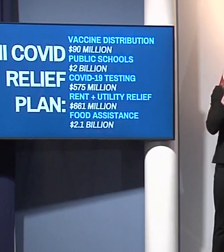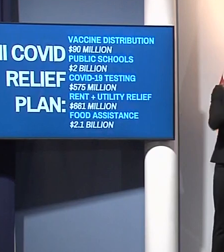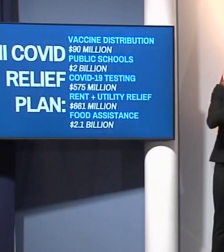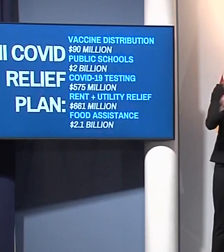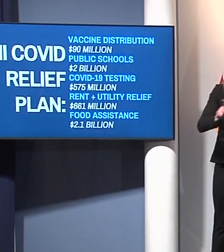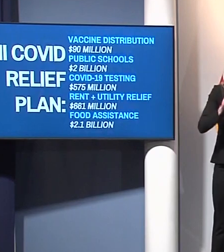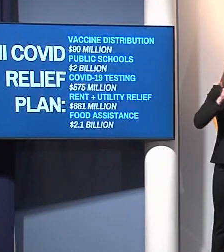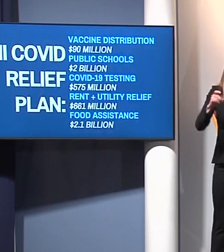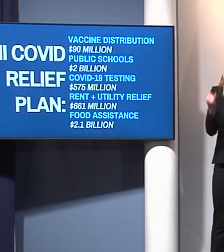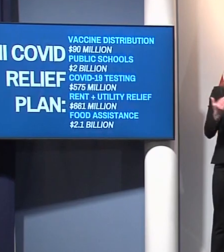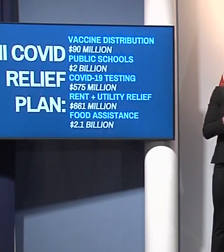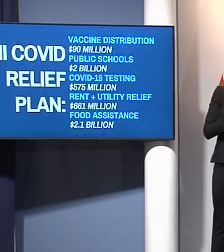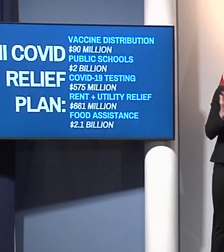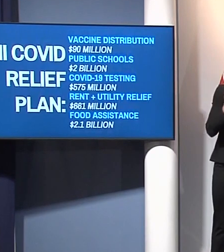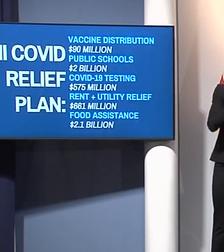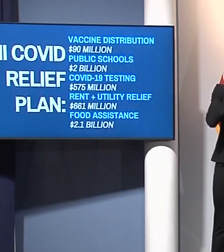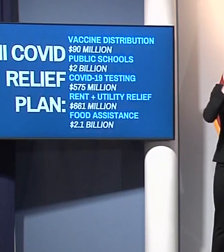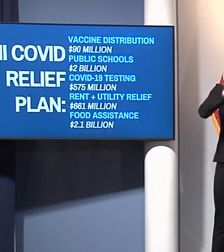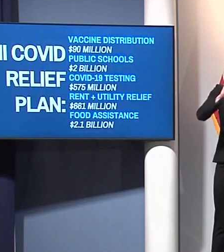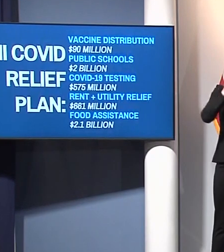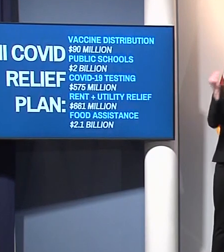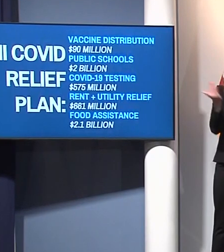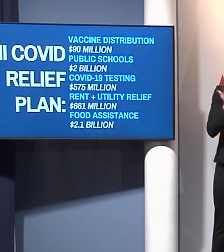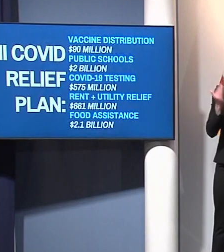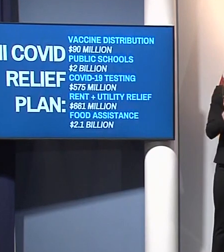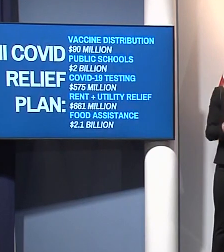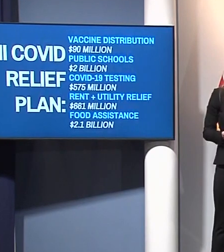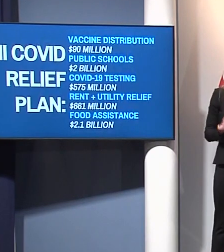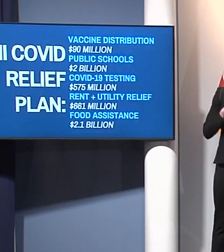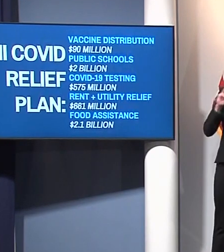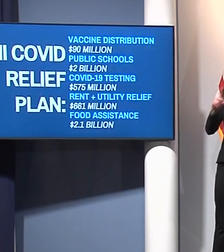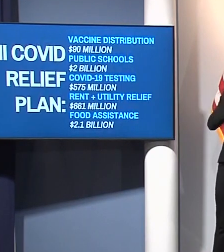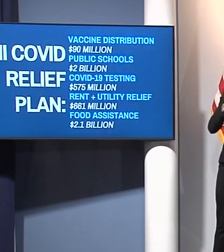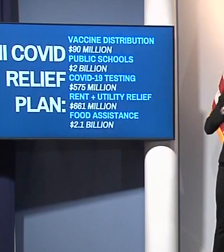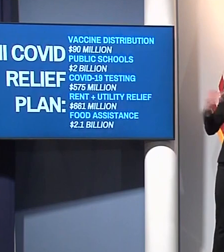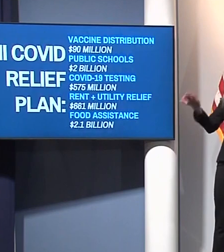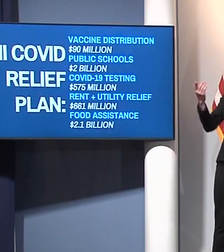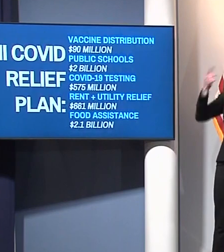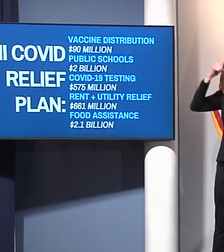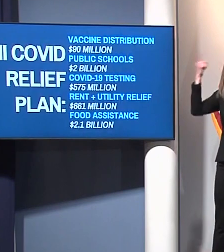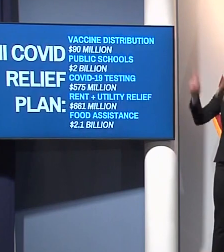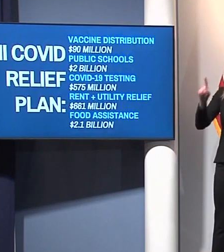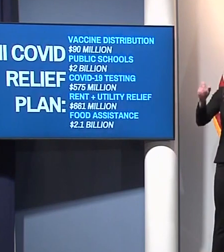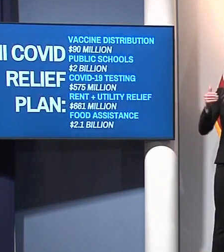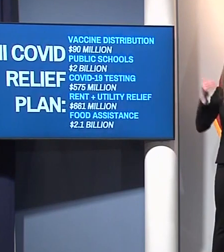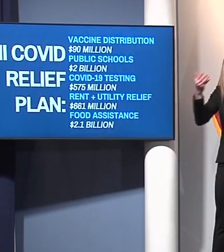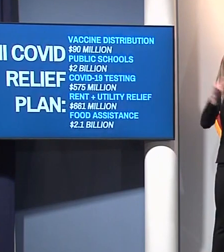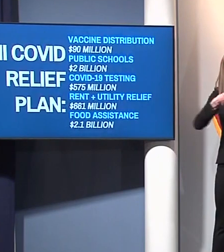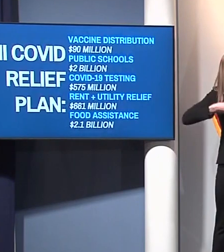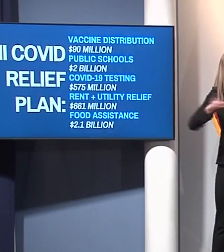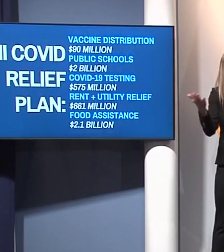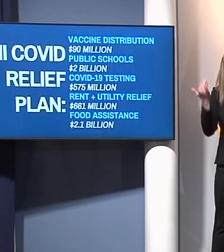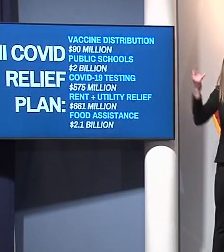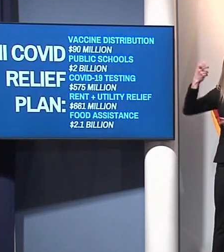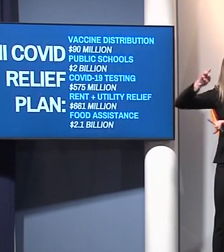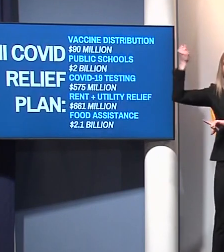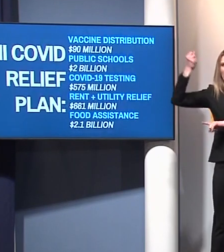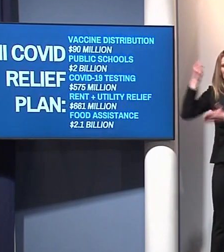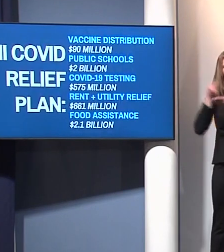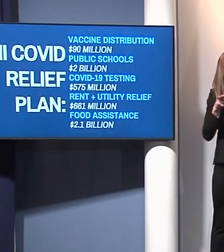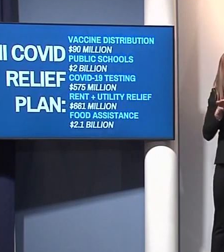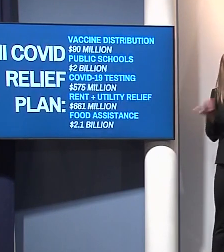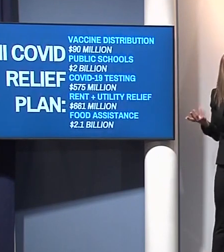tough moments. And I am eager to find some common ground with the legislature so that we can get this done because people of our state are